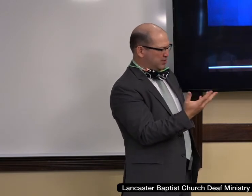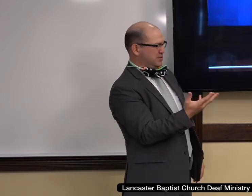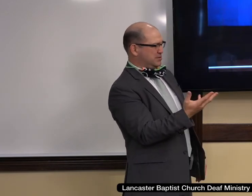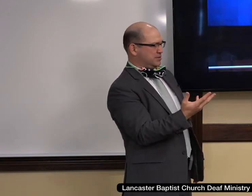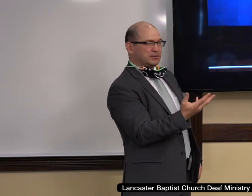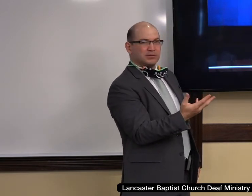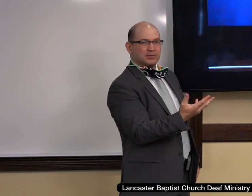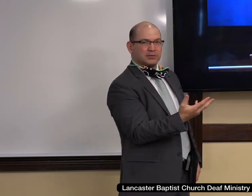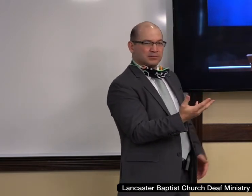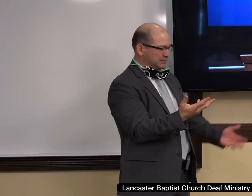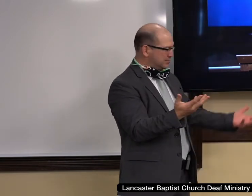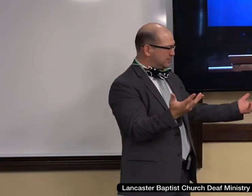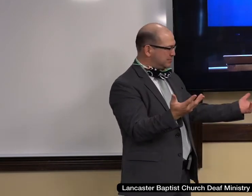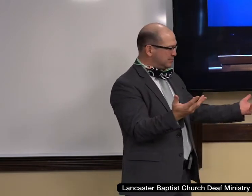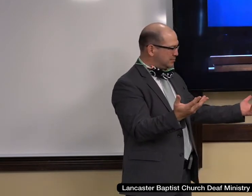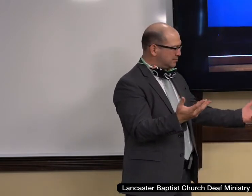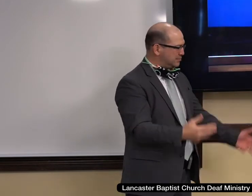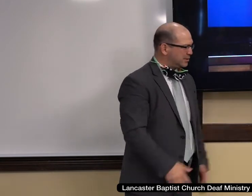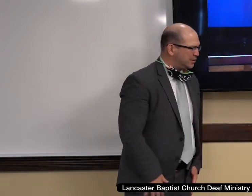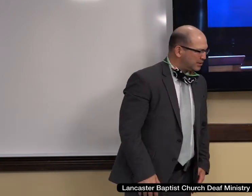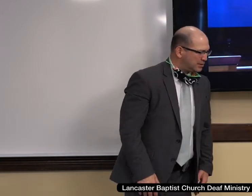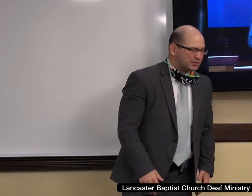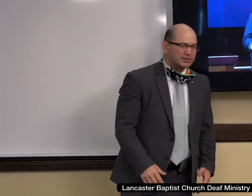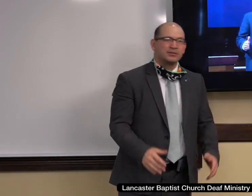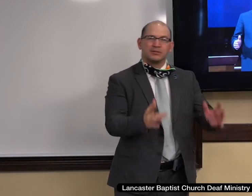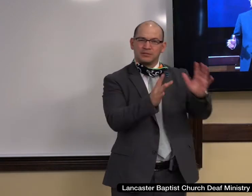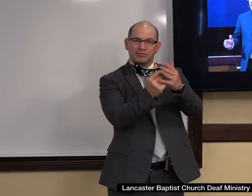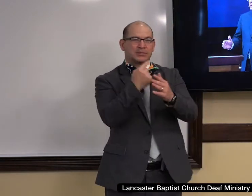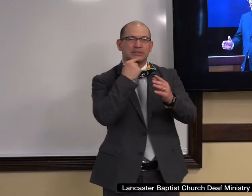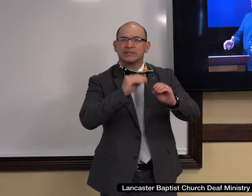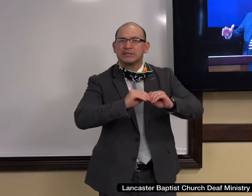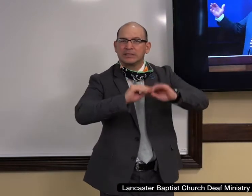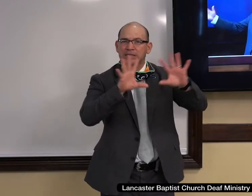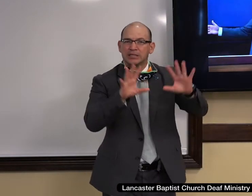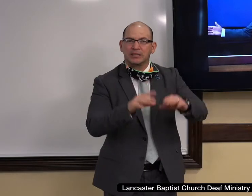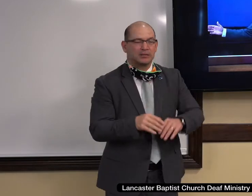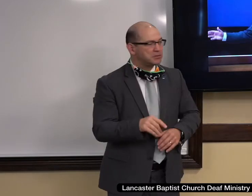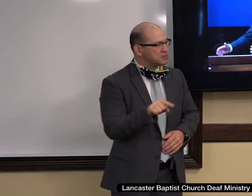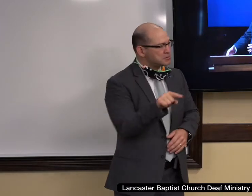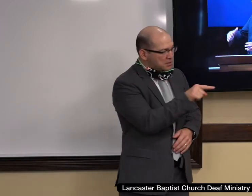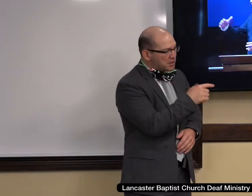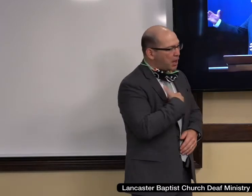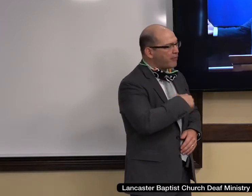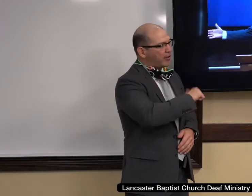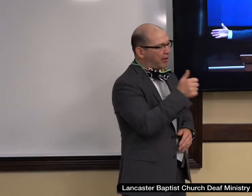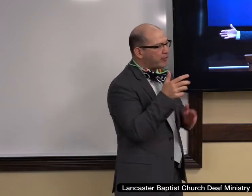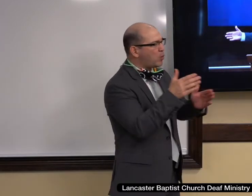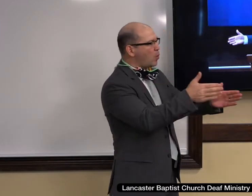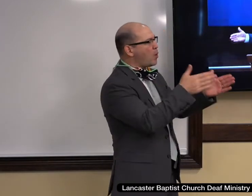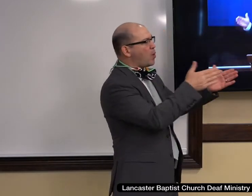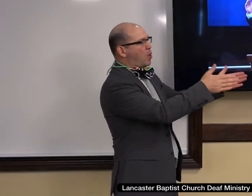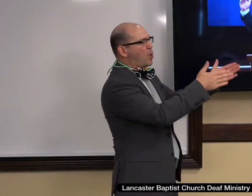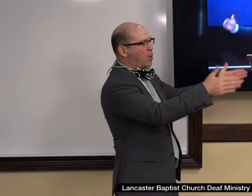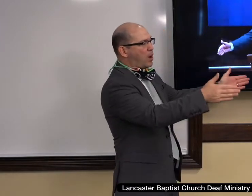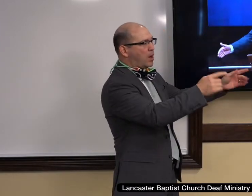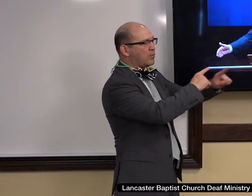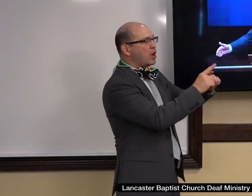32, 31. You see, God's word is simply saying, yes, there are other vineyards, yes, there are other gods, but they are false